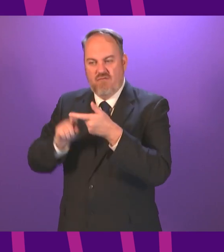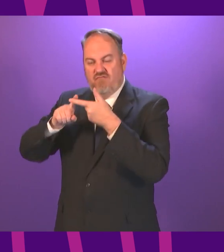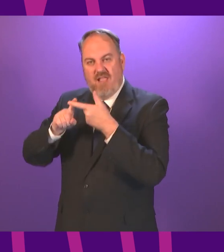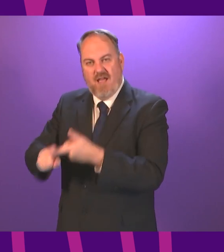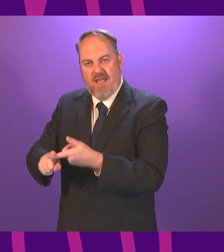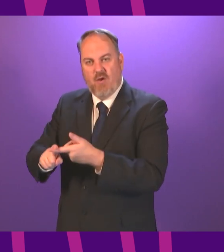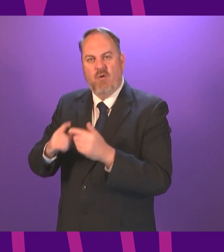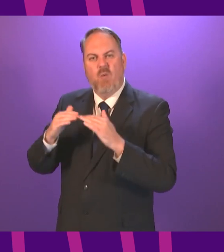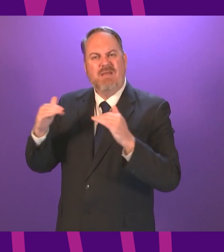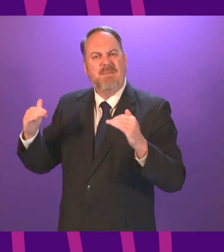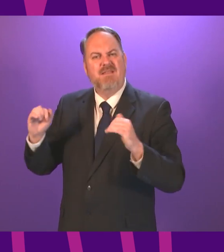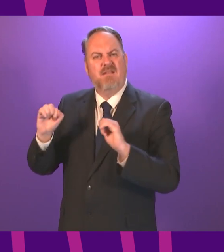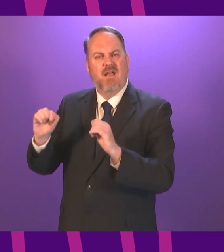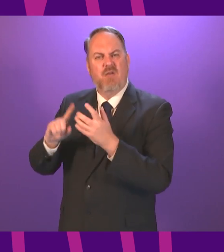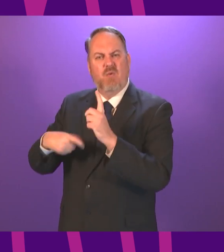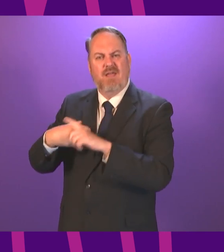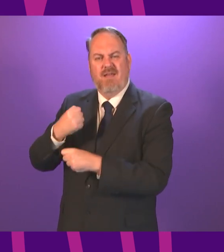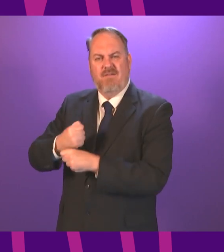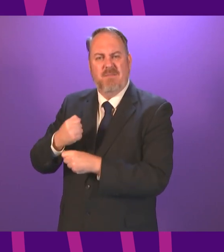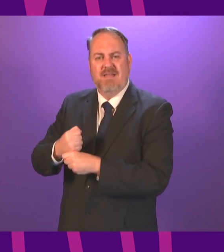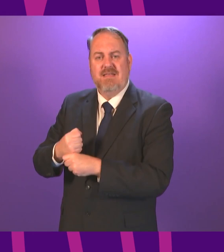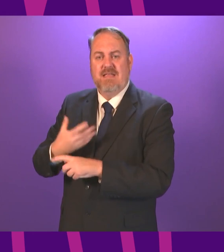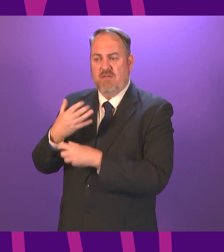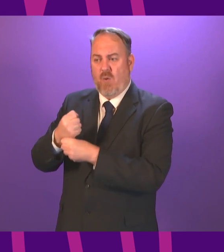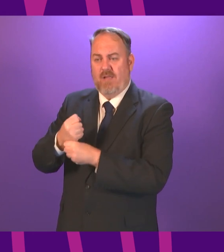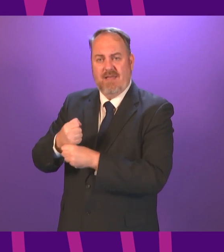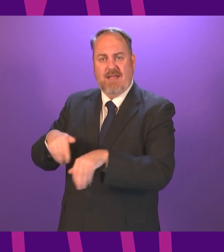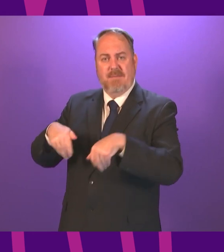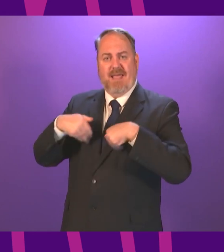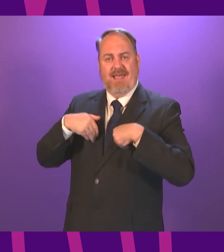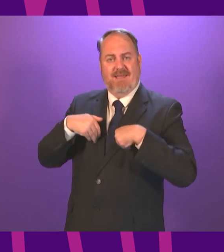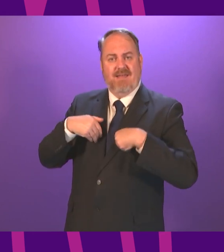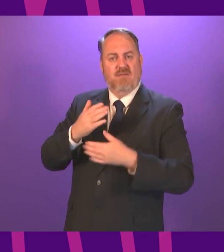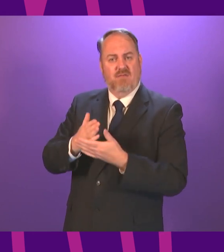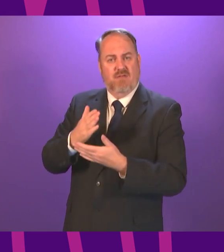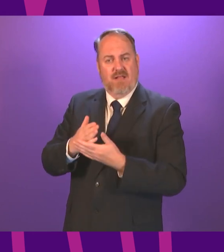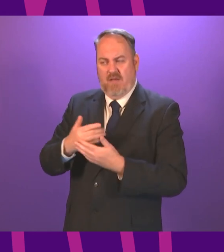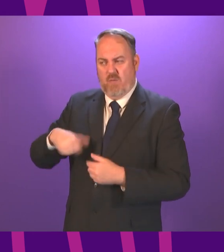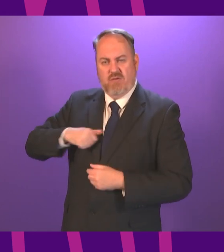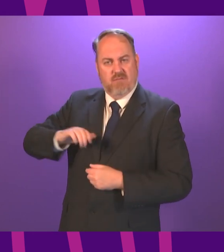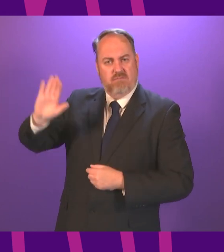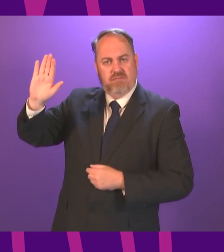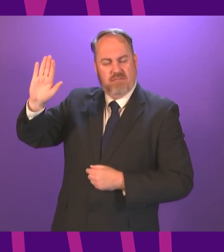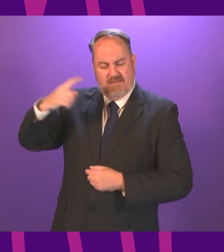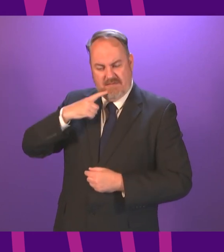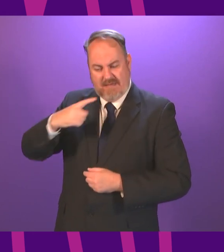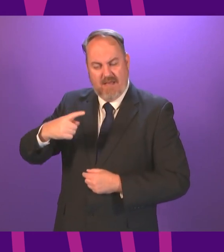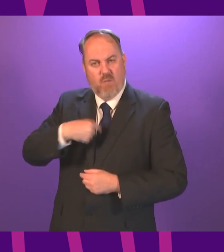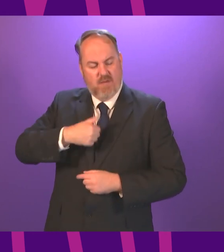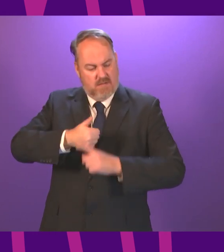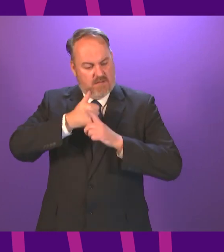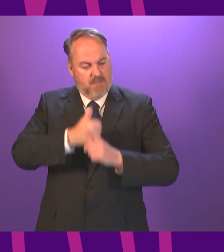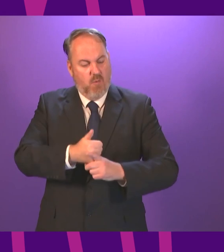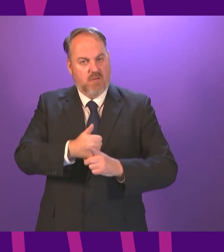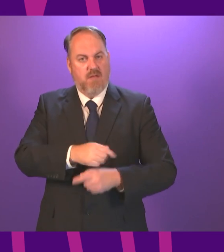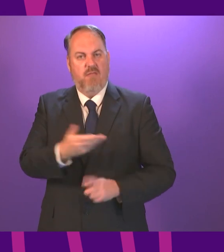weight holding back our ambitions in Scotland and we must be up to the challenge of standing by the rights of the